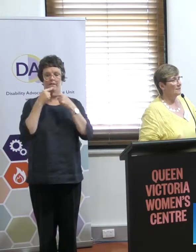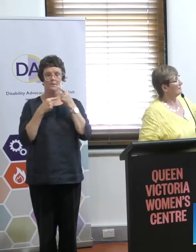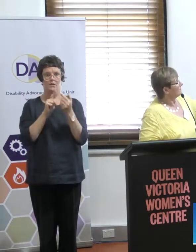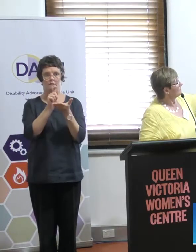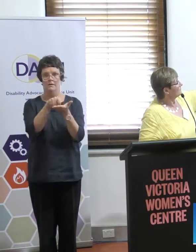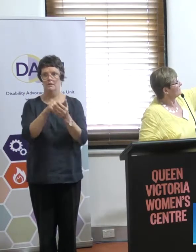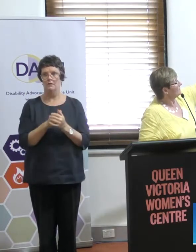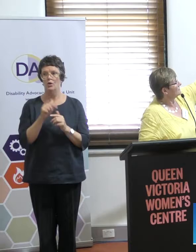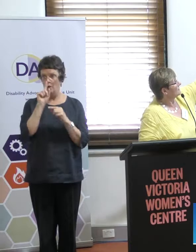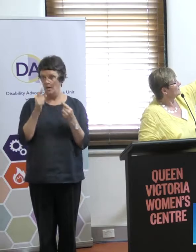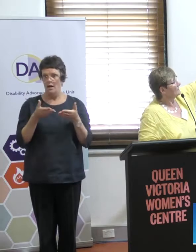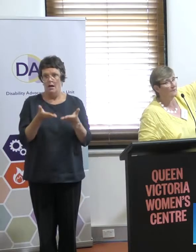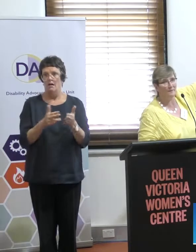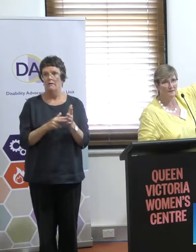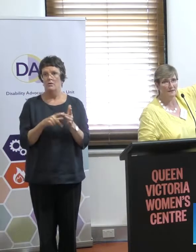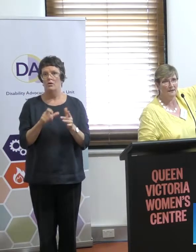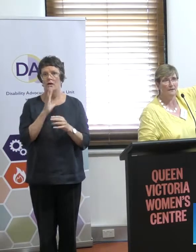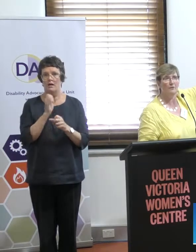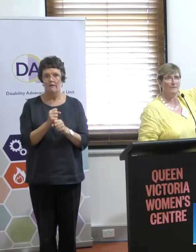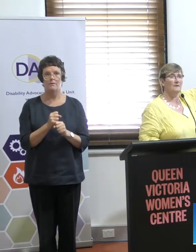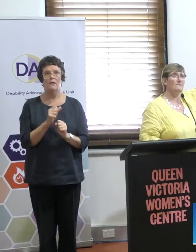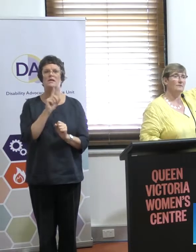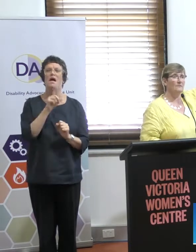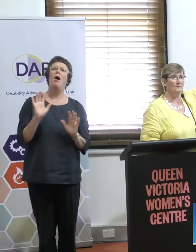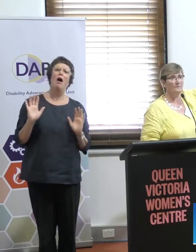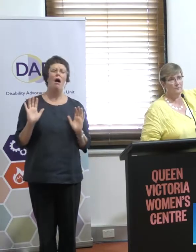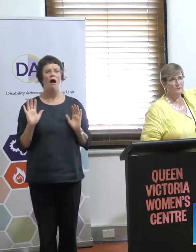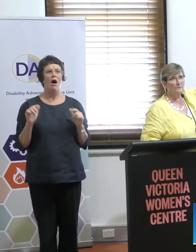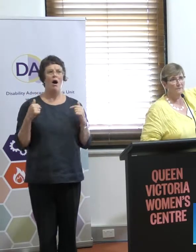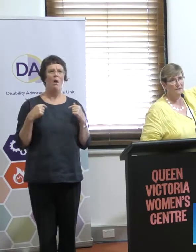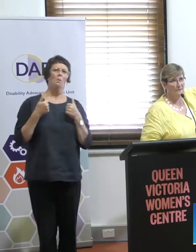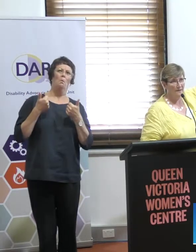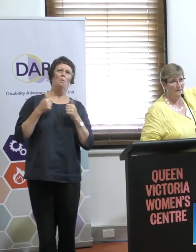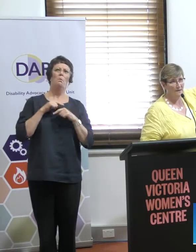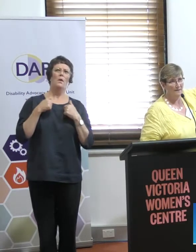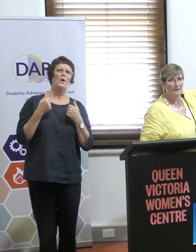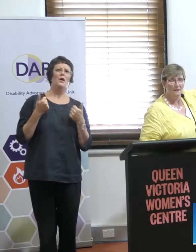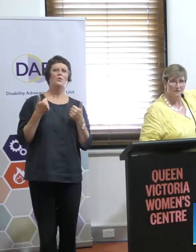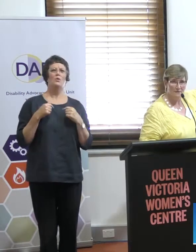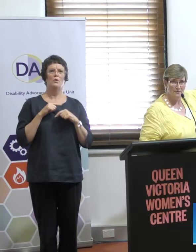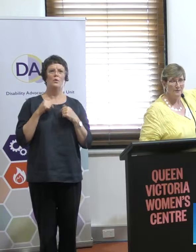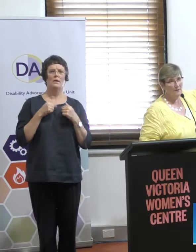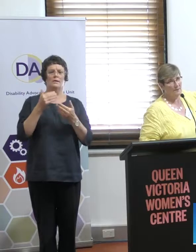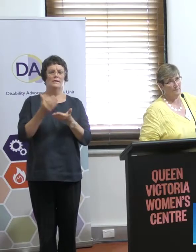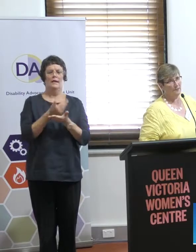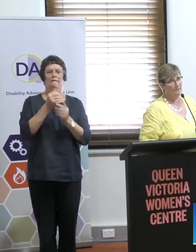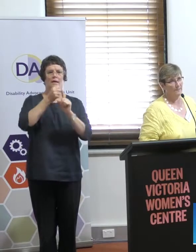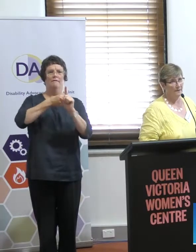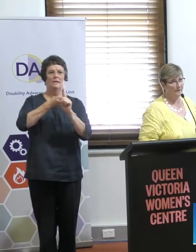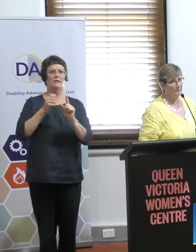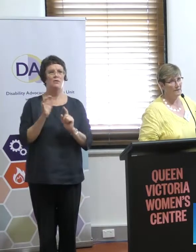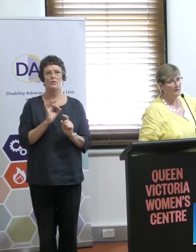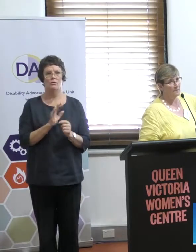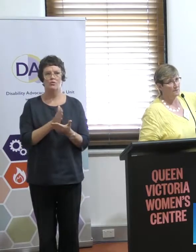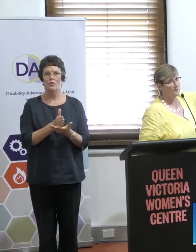do is you can't let the Victorian government keep getting away with saying, oh, but we're good, you know, we're saving advocacy because it's only part of the picture.